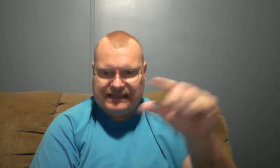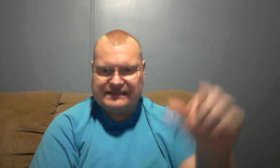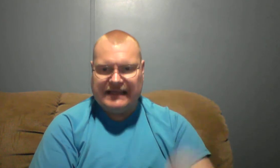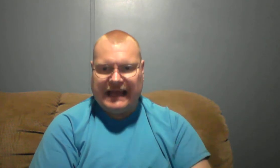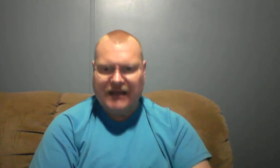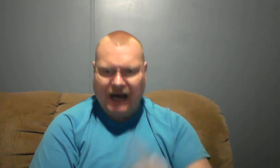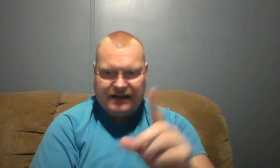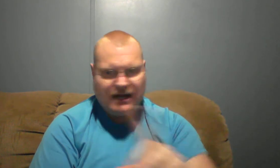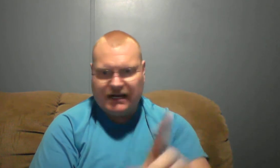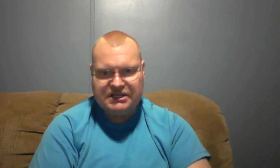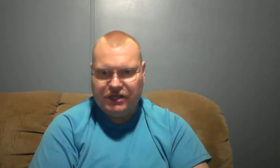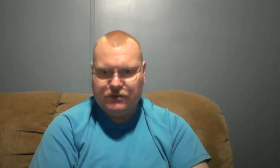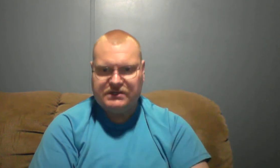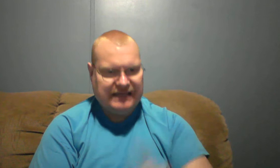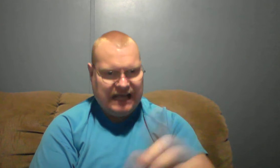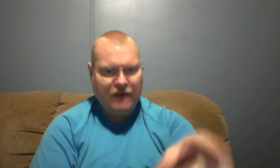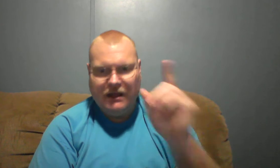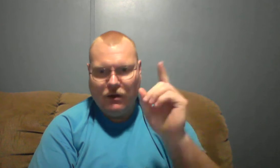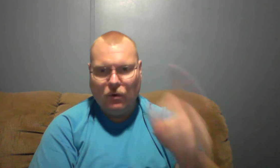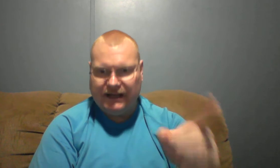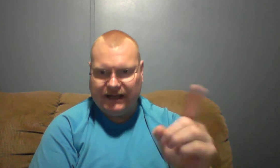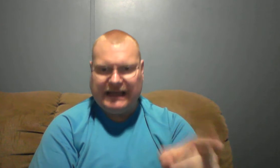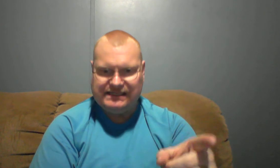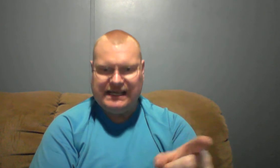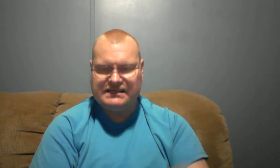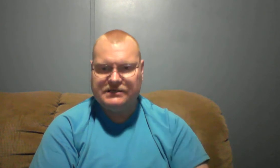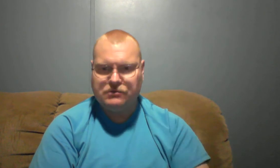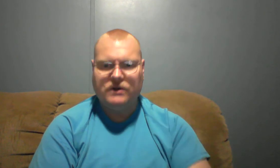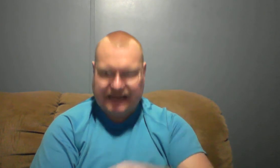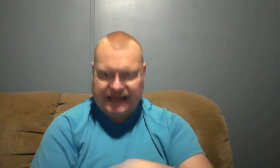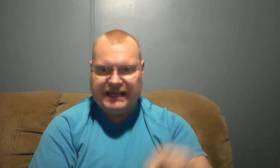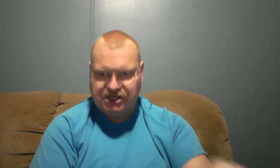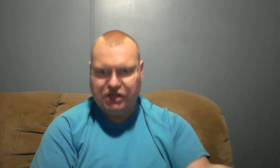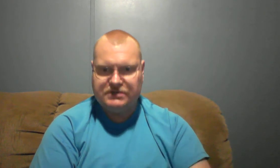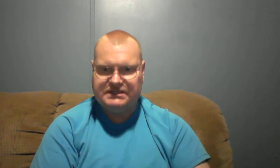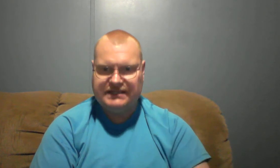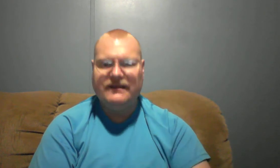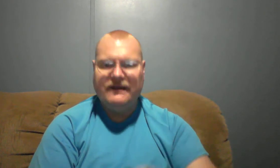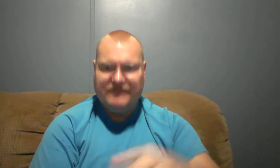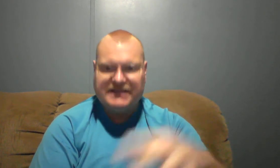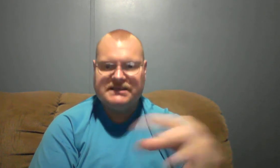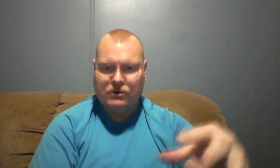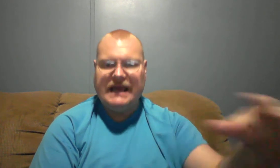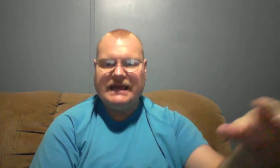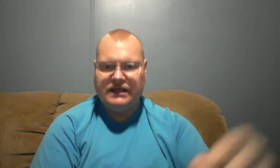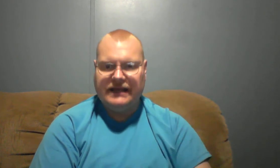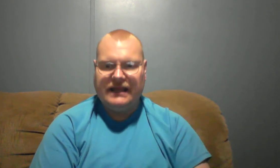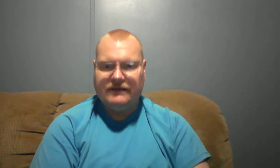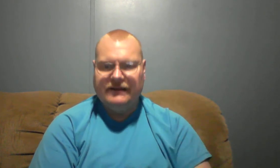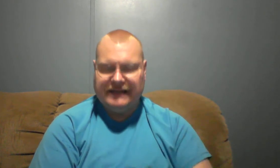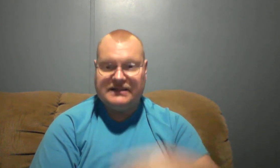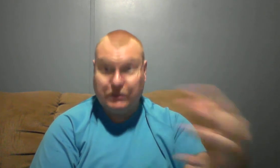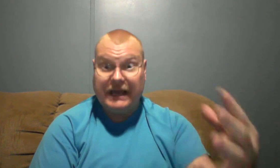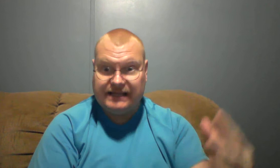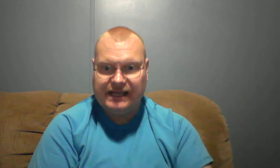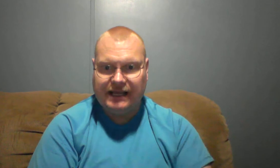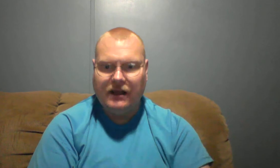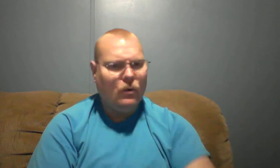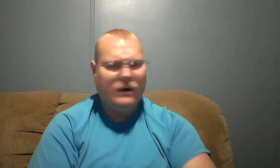this, and that. God does not excuse sin. Tell me where it says in his word that he excuses sin. That it's okay to, that it's okay to sin. What did